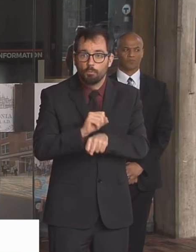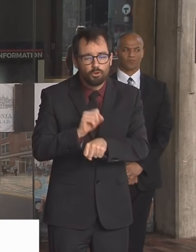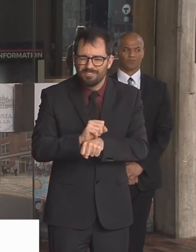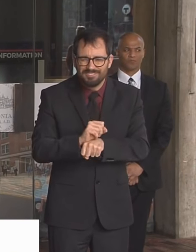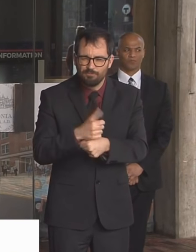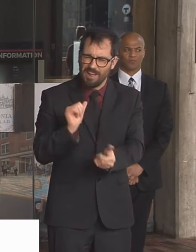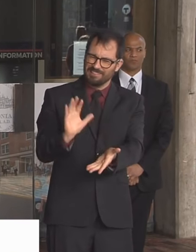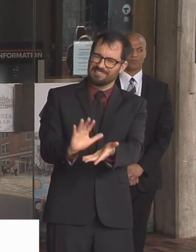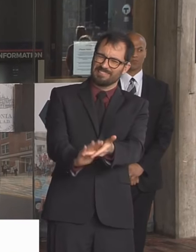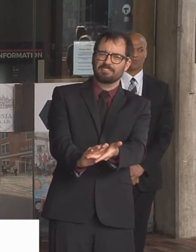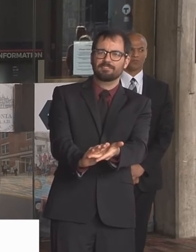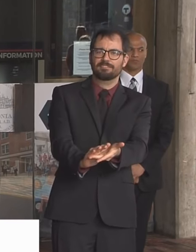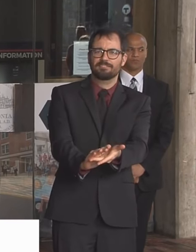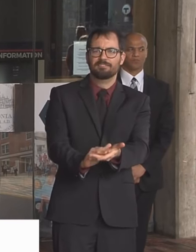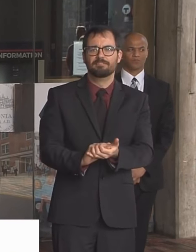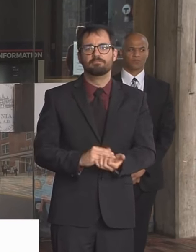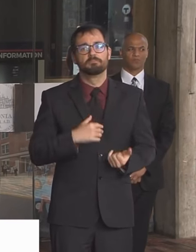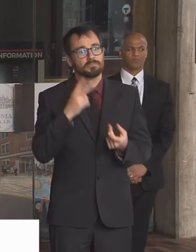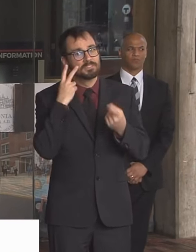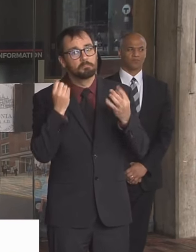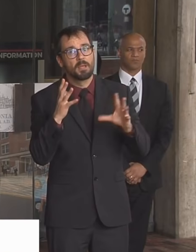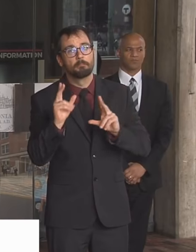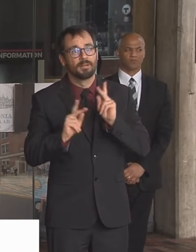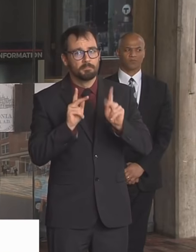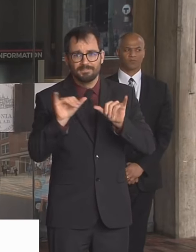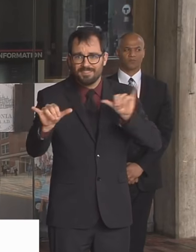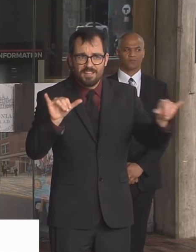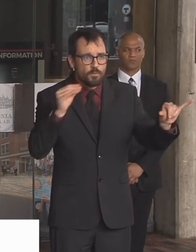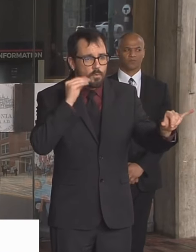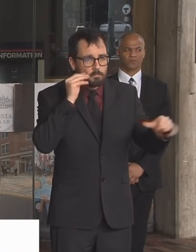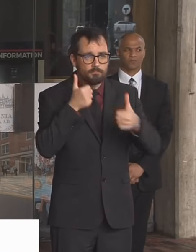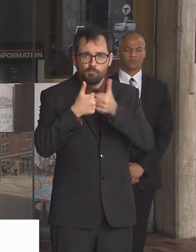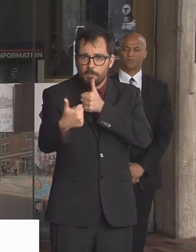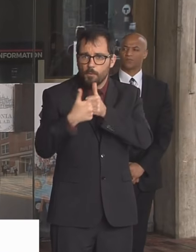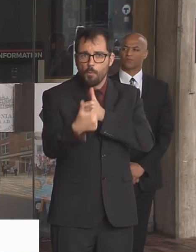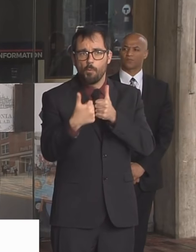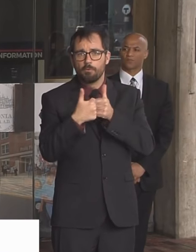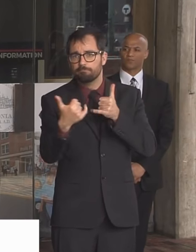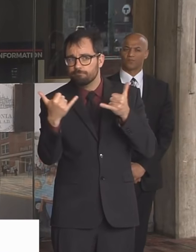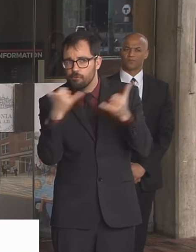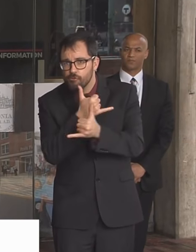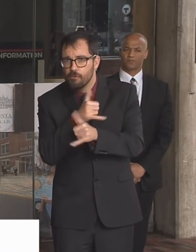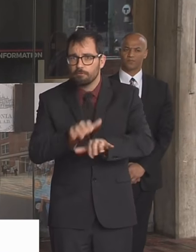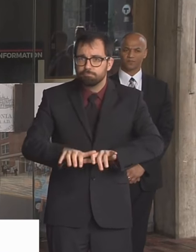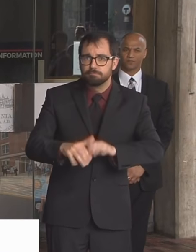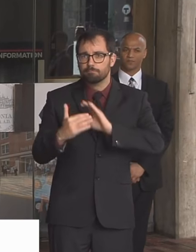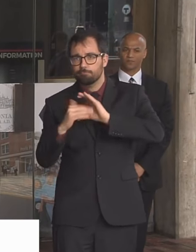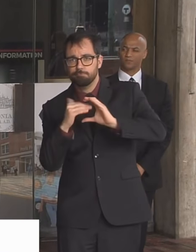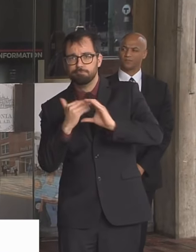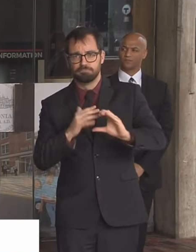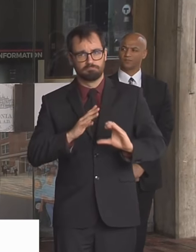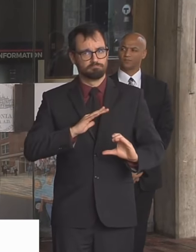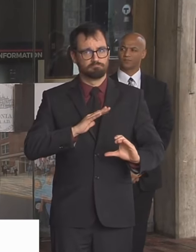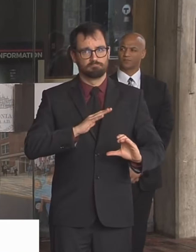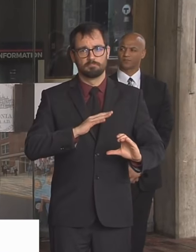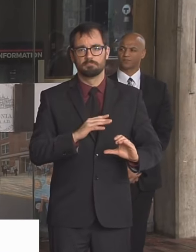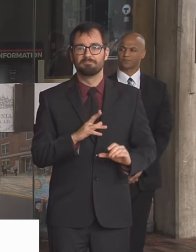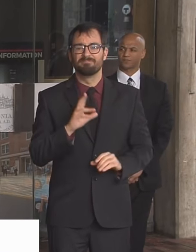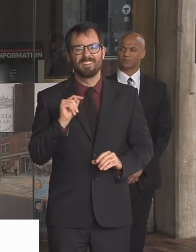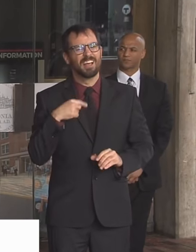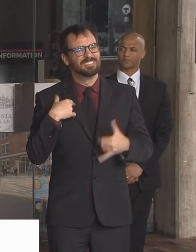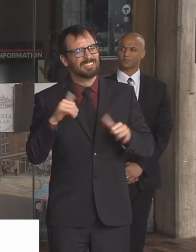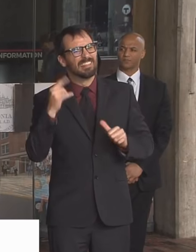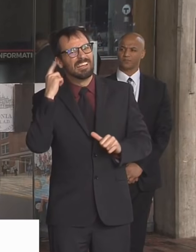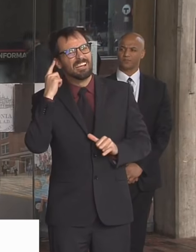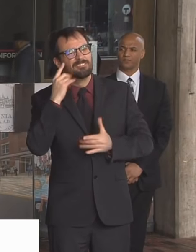you know stay home and work from work work from home and not in boston but i still hear stories of people having gatherings at the house that can't happen that